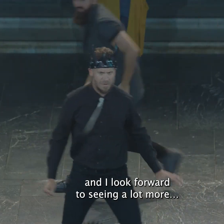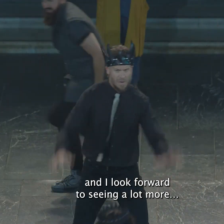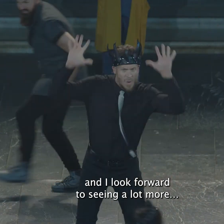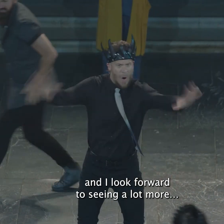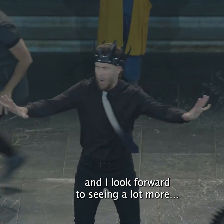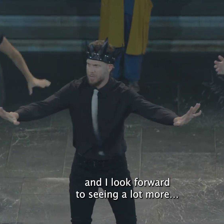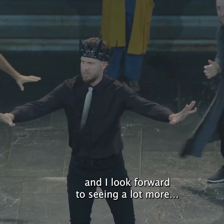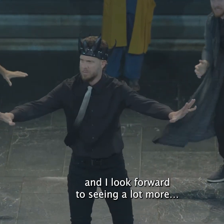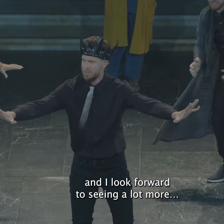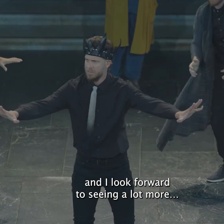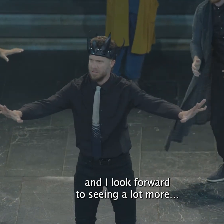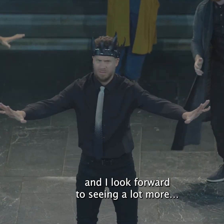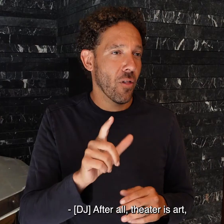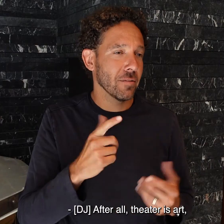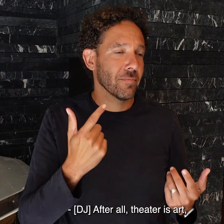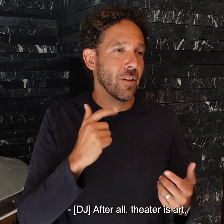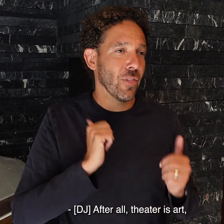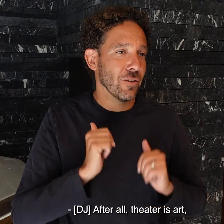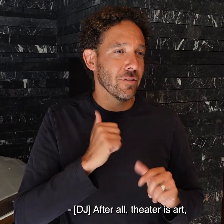I look forward to seeing a lot more.